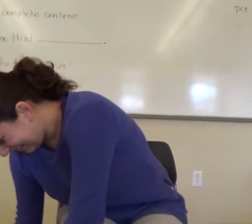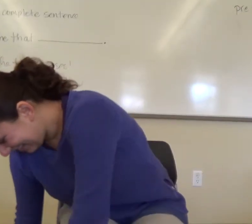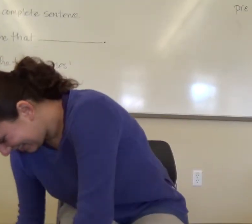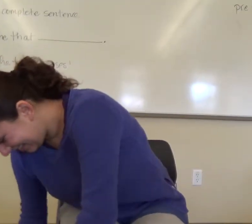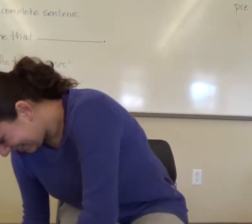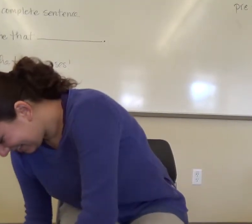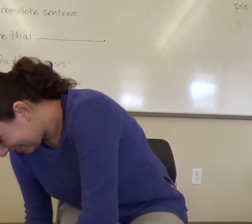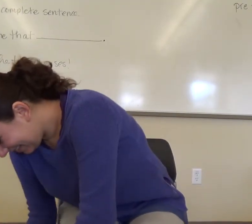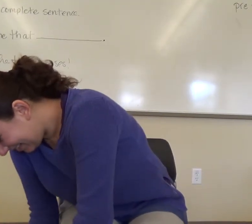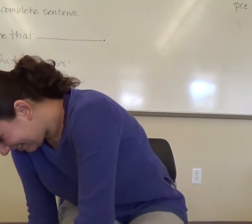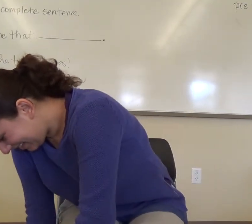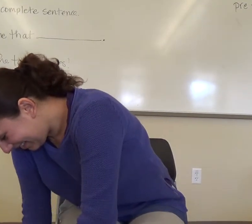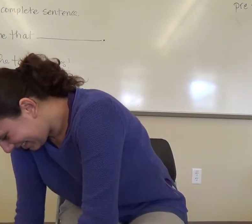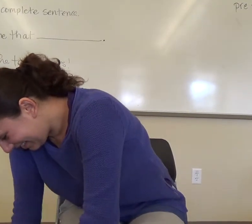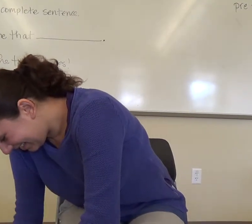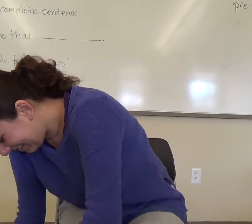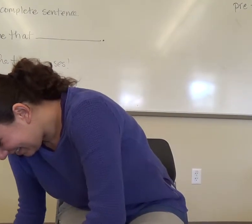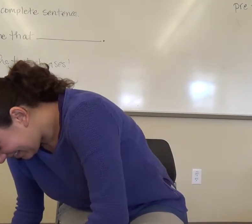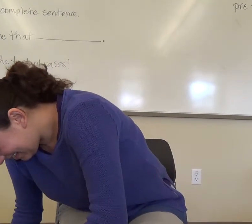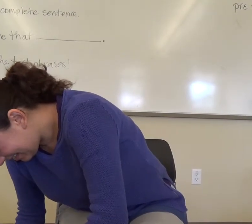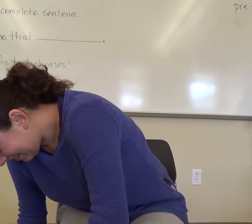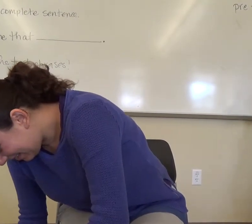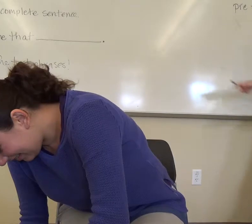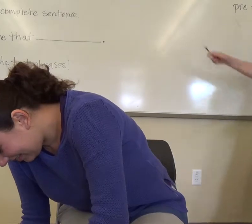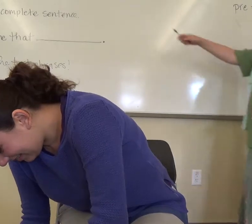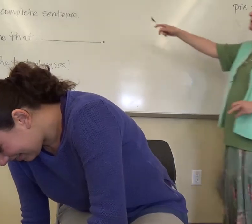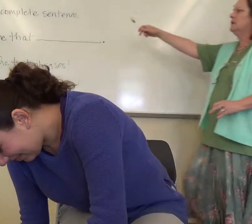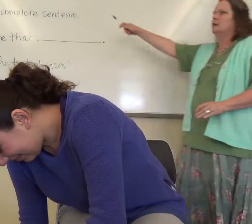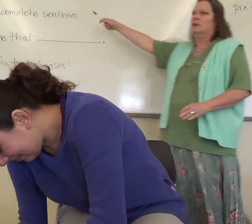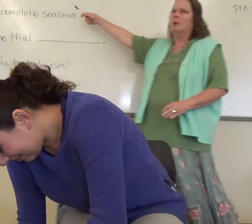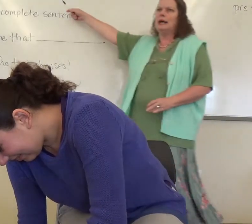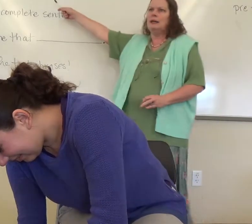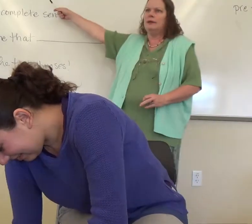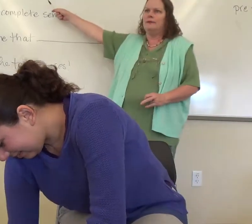This paragraph is about what?